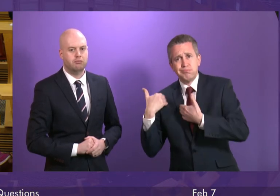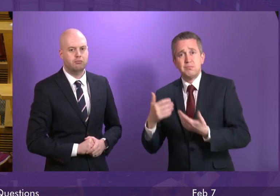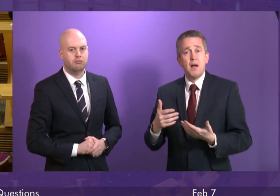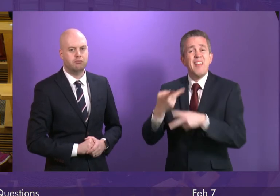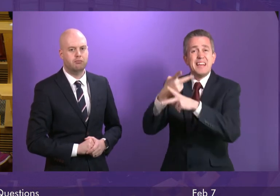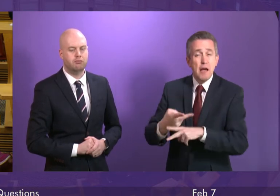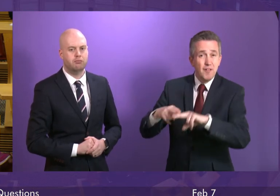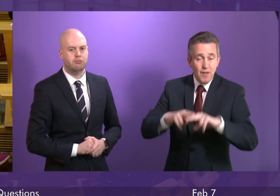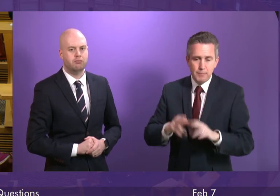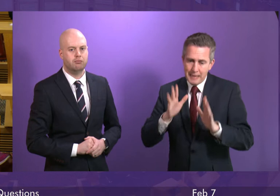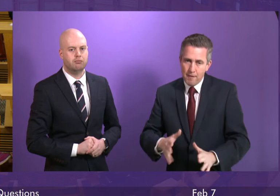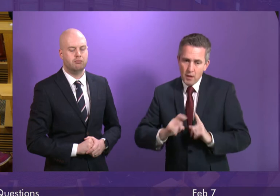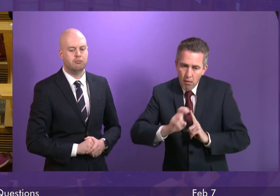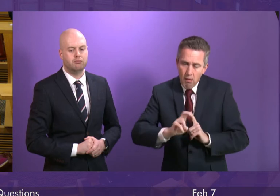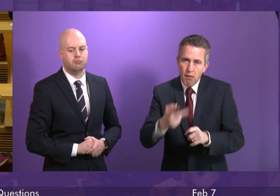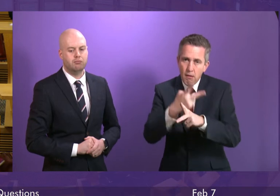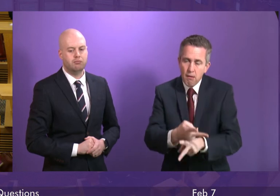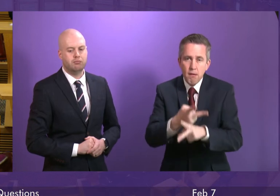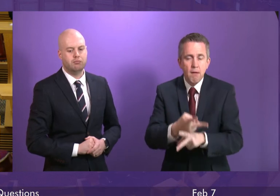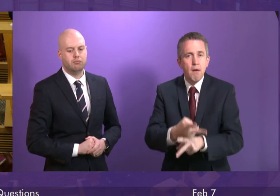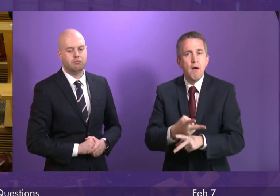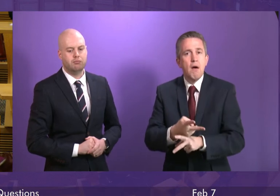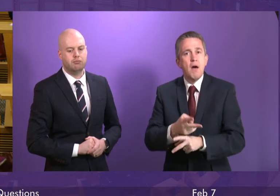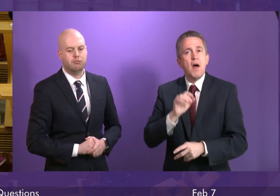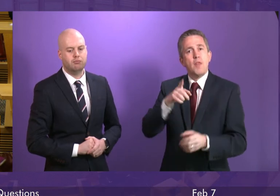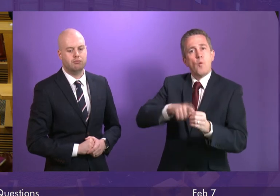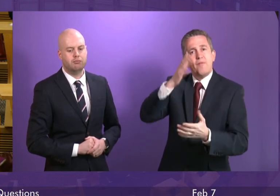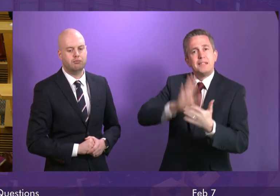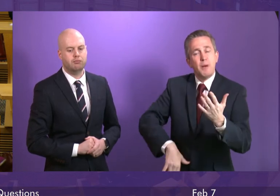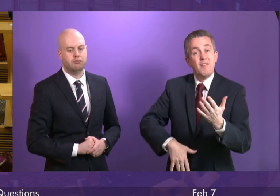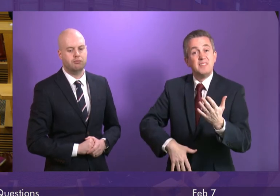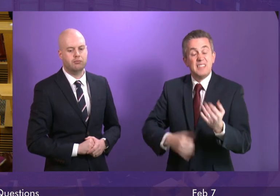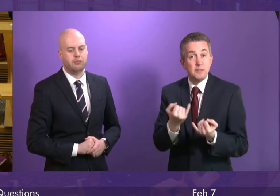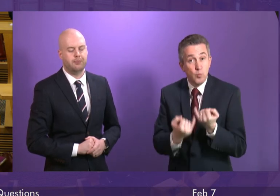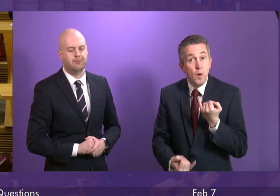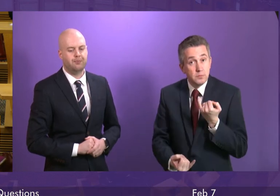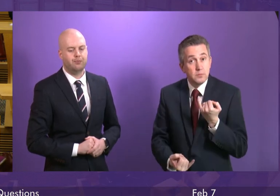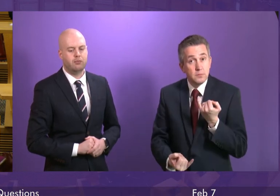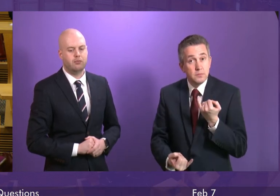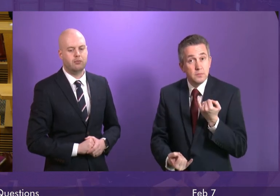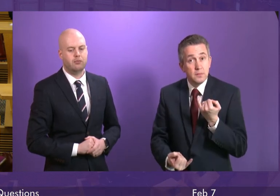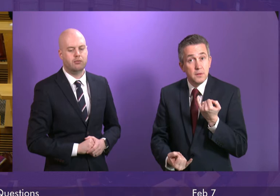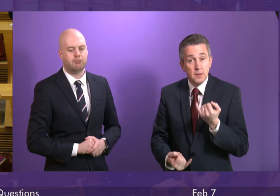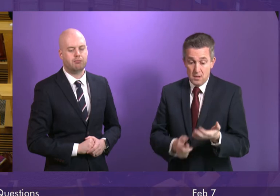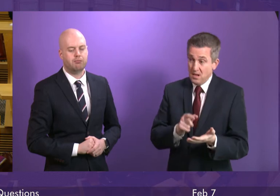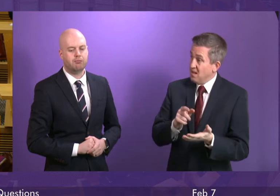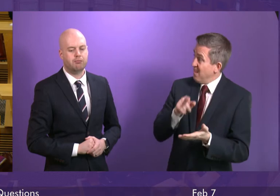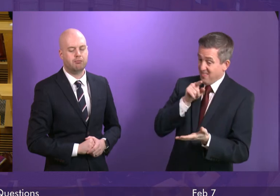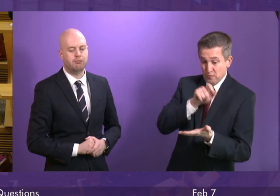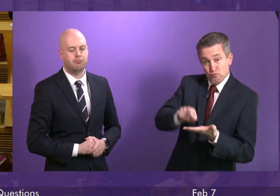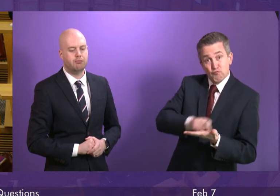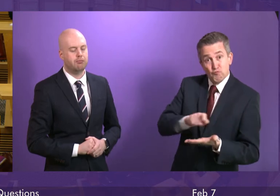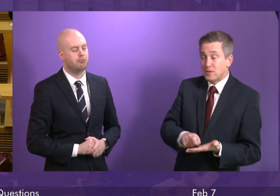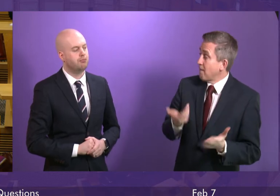families, and reduces the quality of their experience. Remember, these are the words of the chief